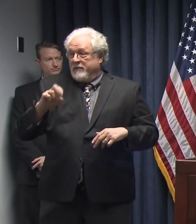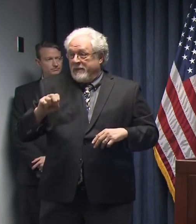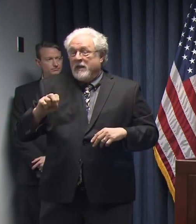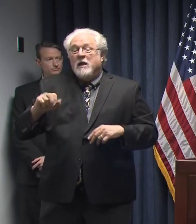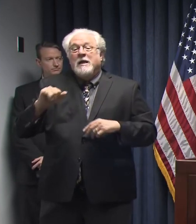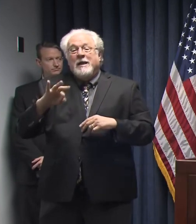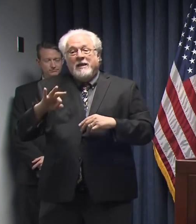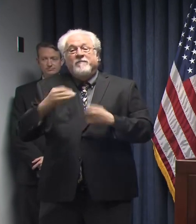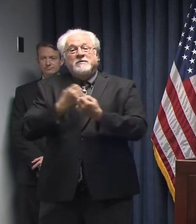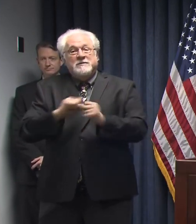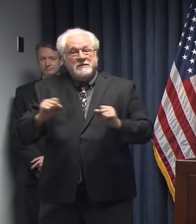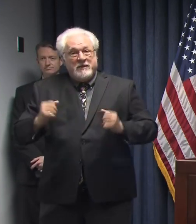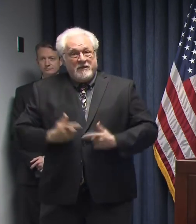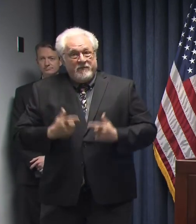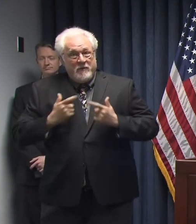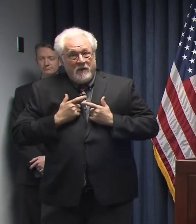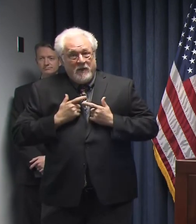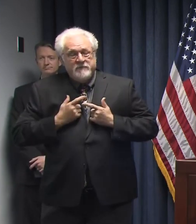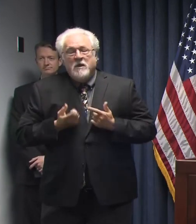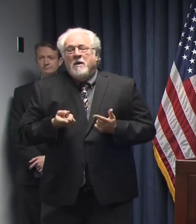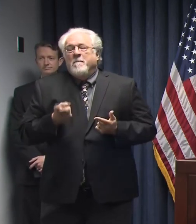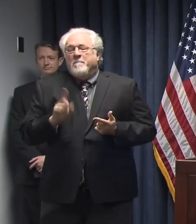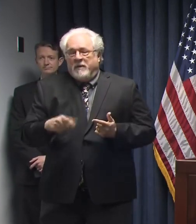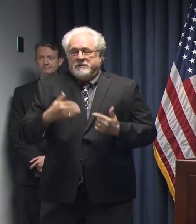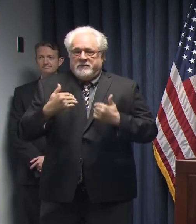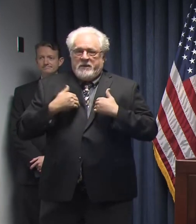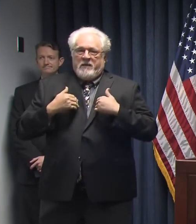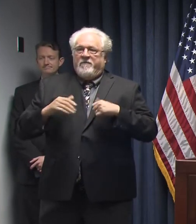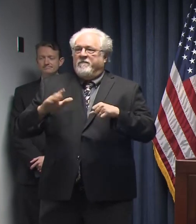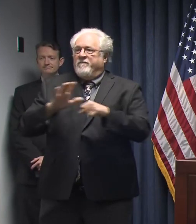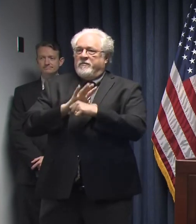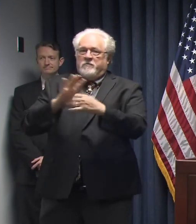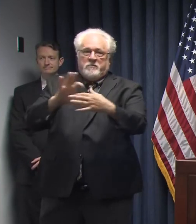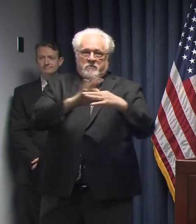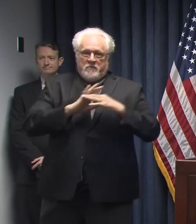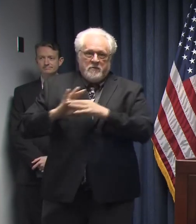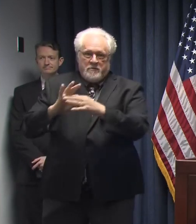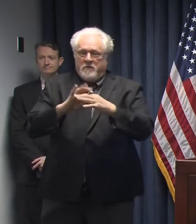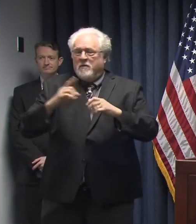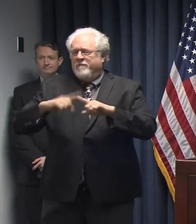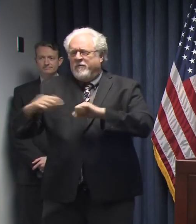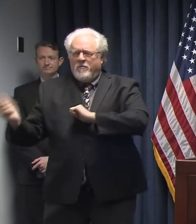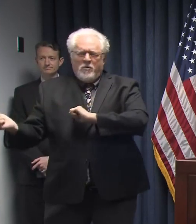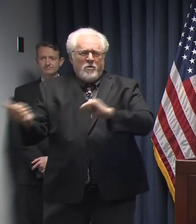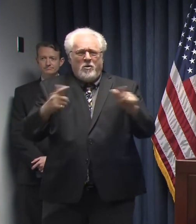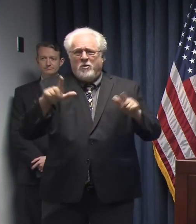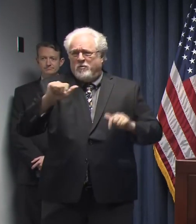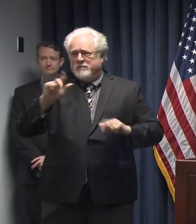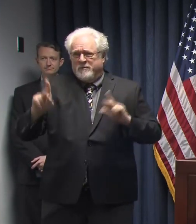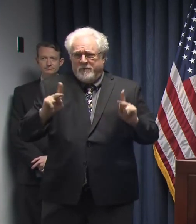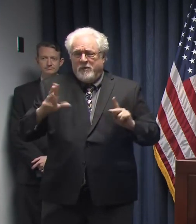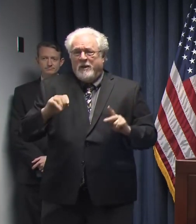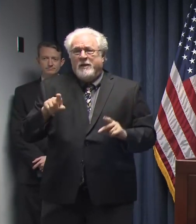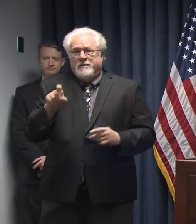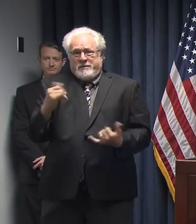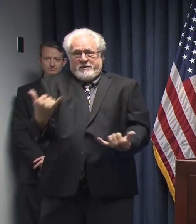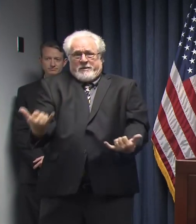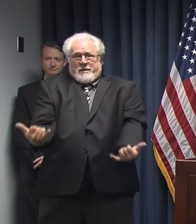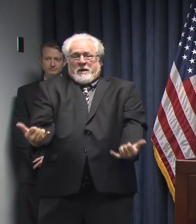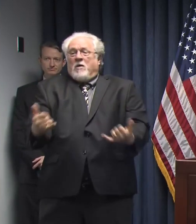are going to save lives, we must have full cooperation from all Louisianans, and we have to have it now